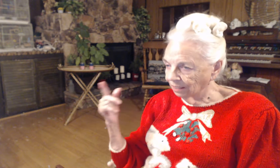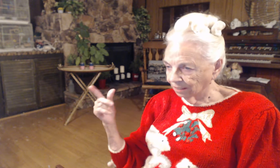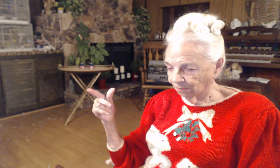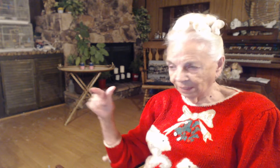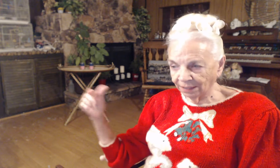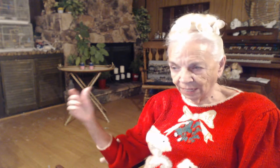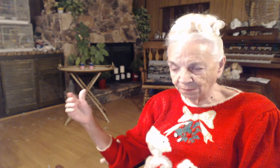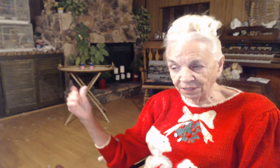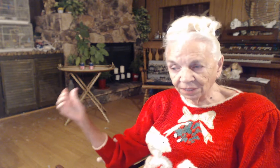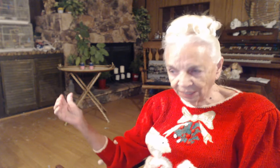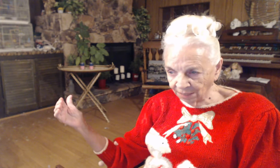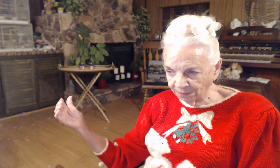make it happen. And it happened.